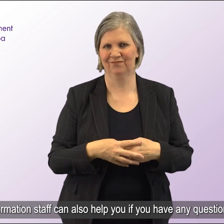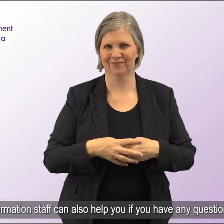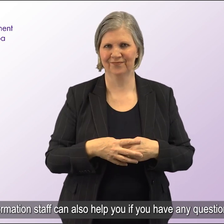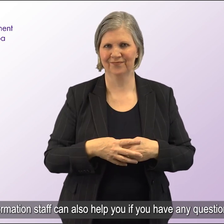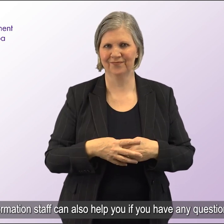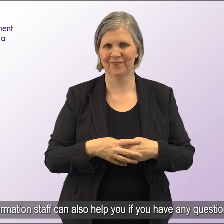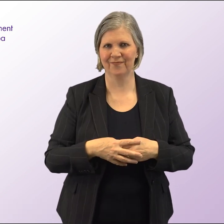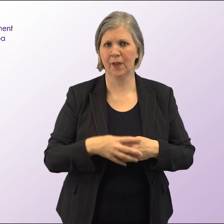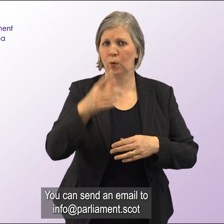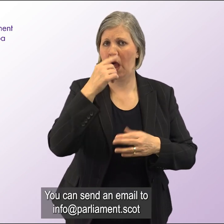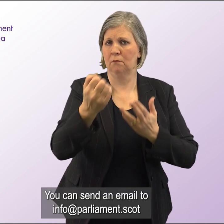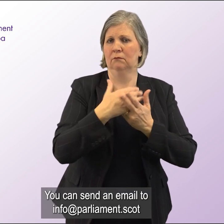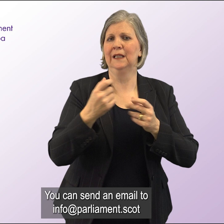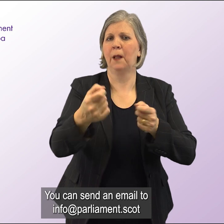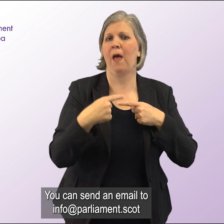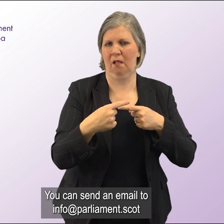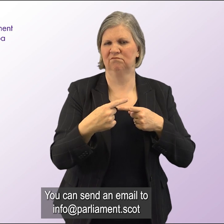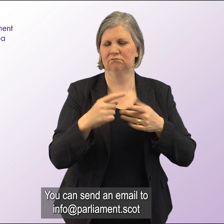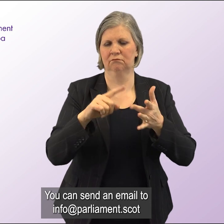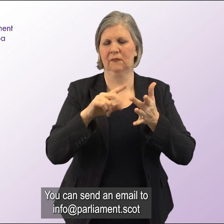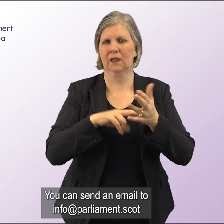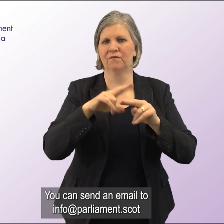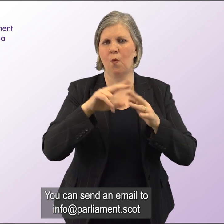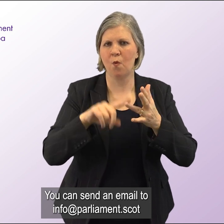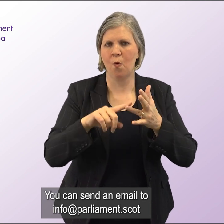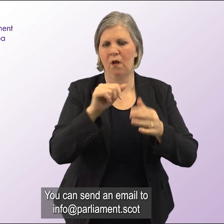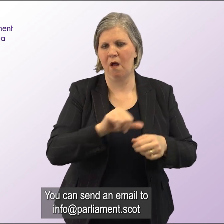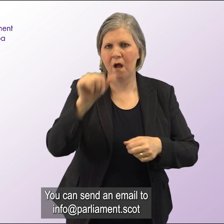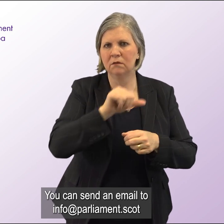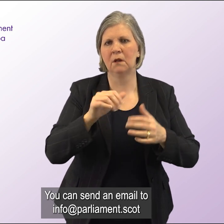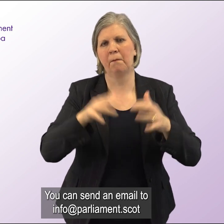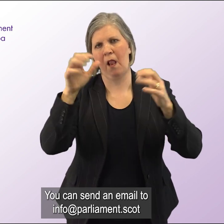if you have any questions. You can send an email to info at parliament.scot